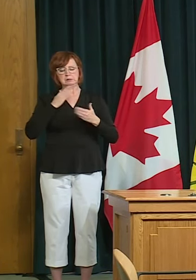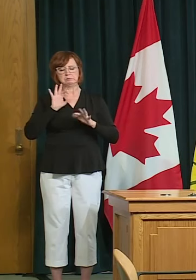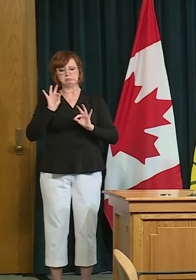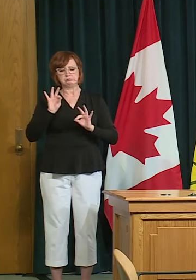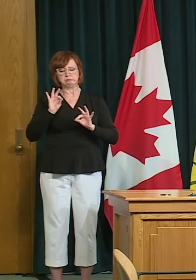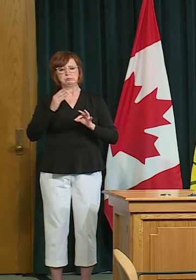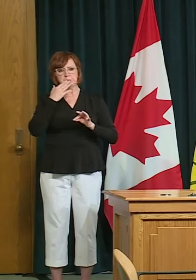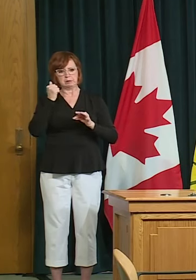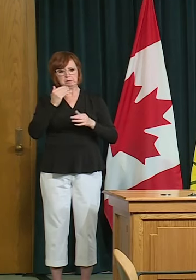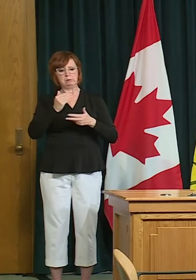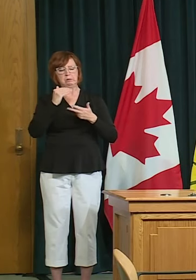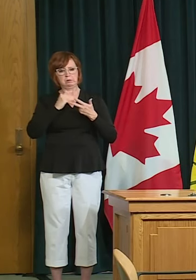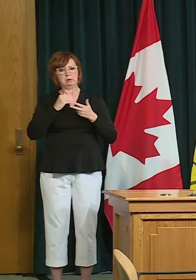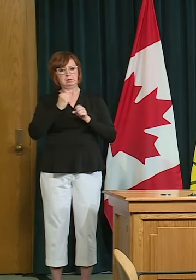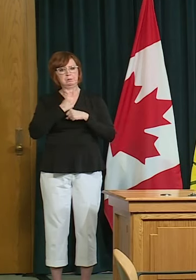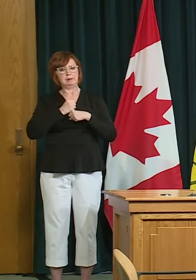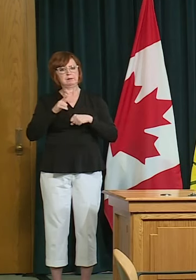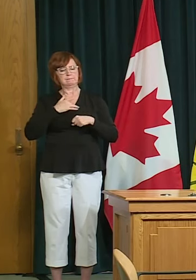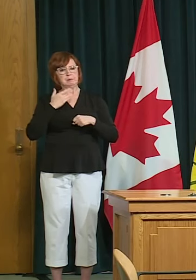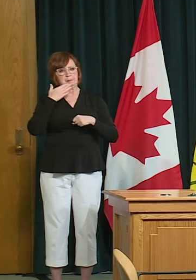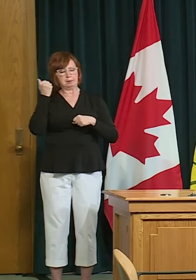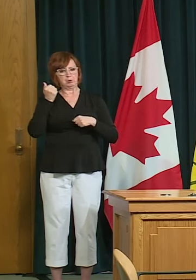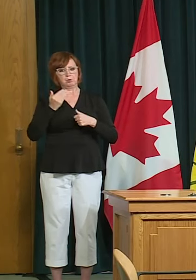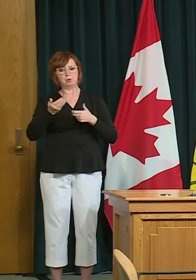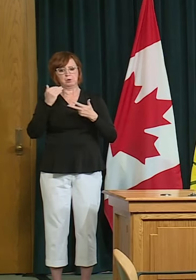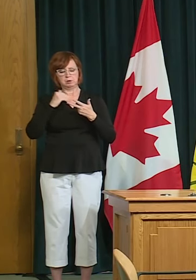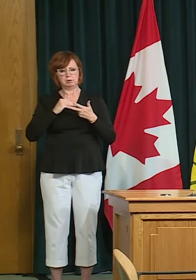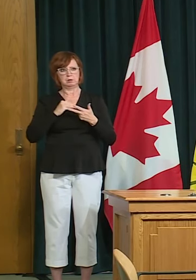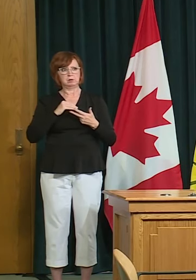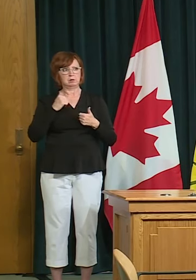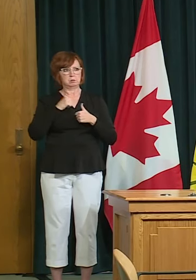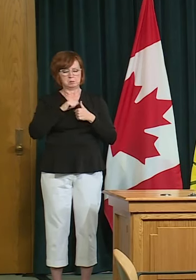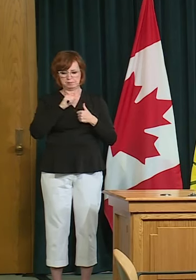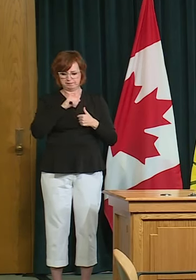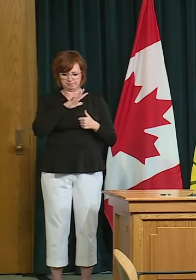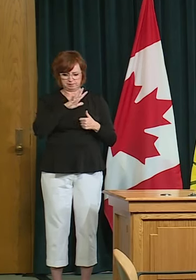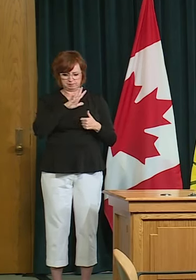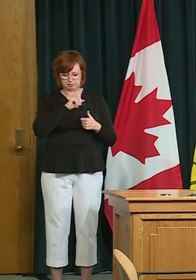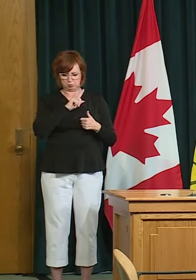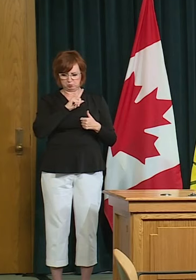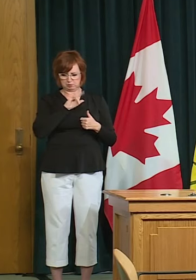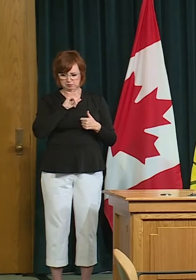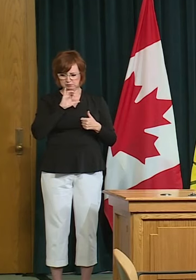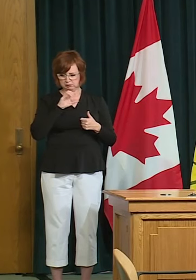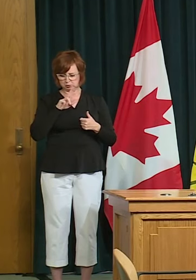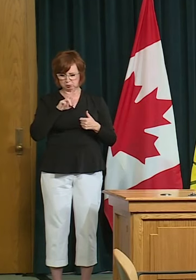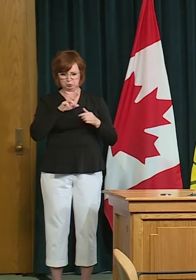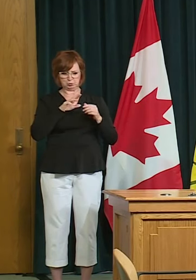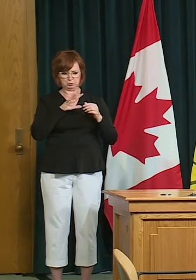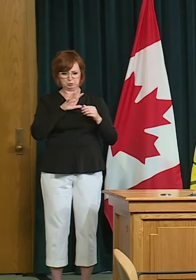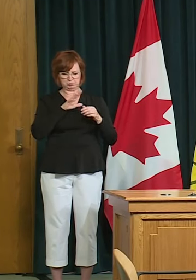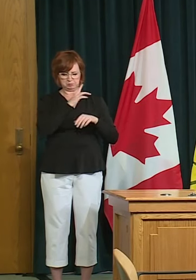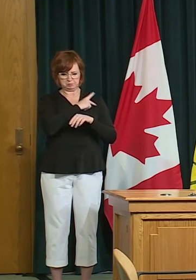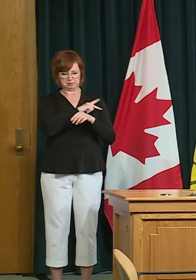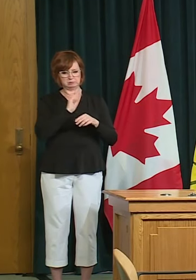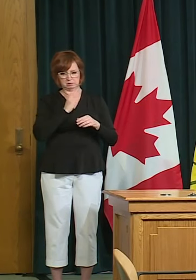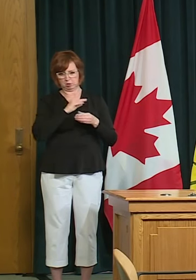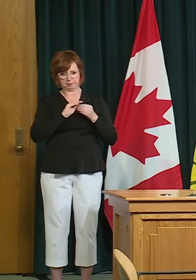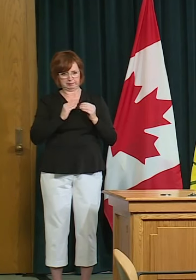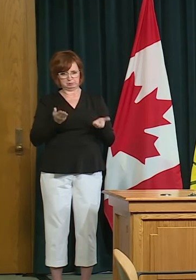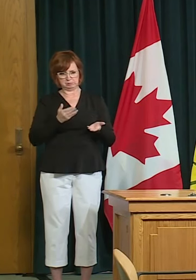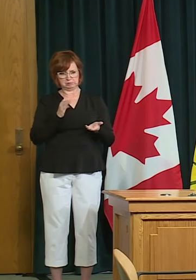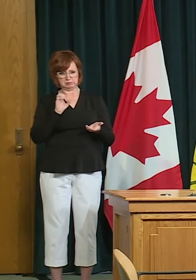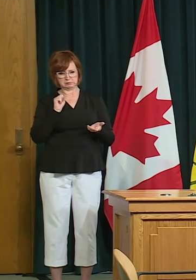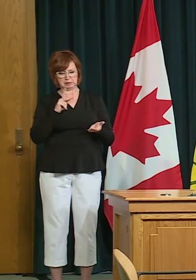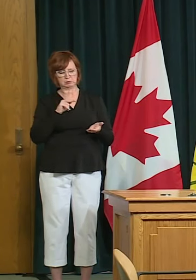51 hospitalizations 15 plus icu admissions you know our mortality rate has been low and certainly not